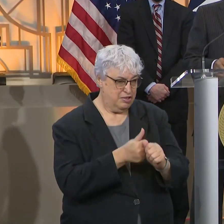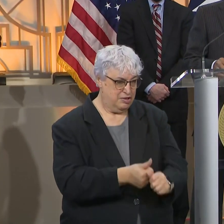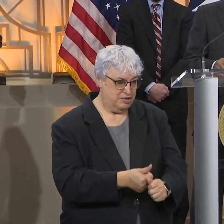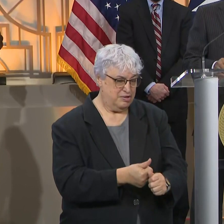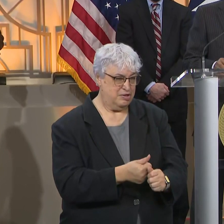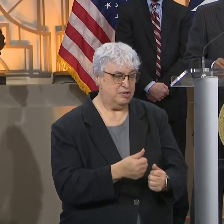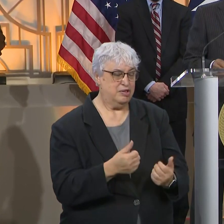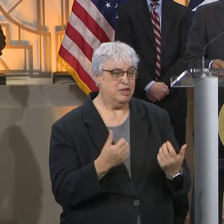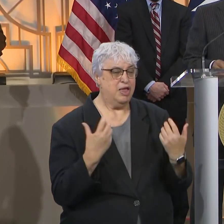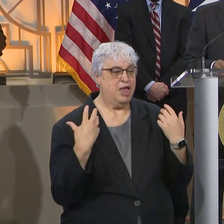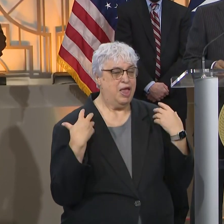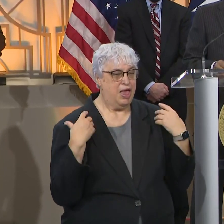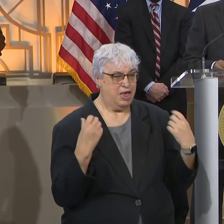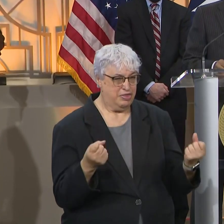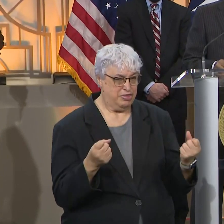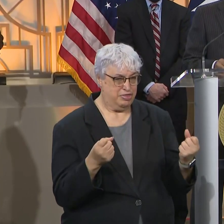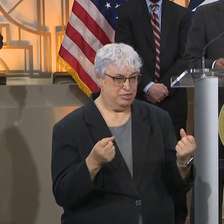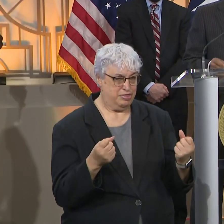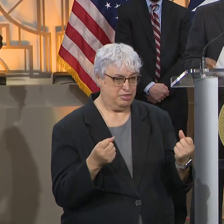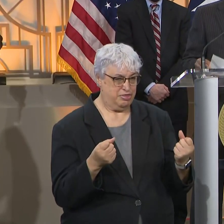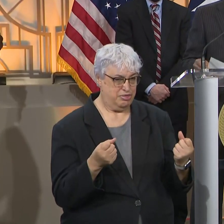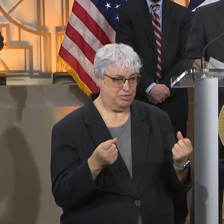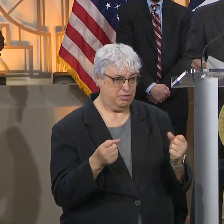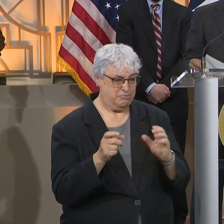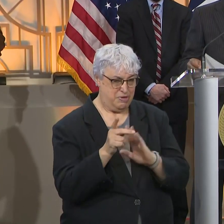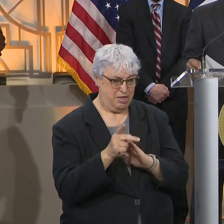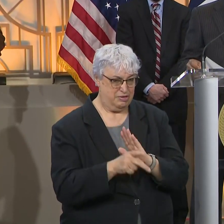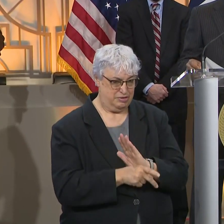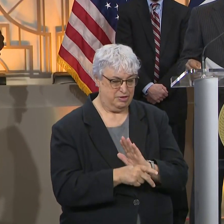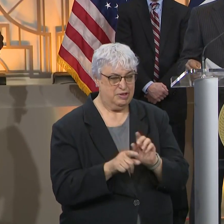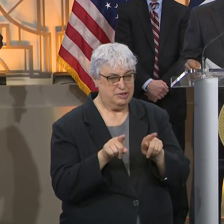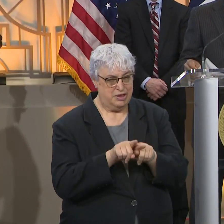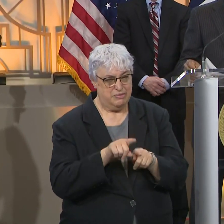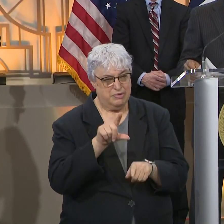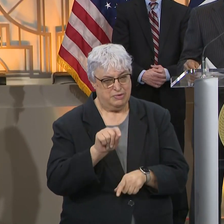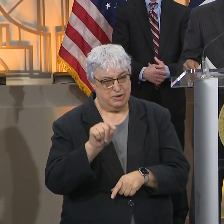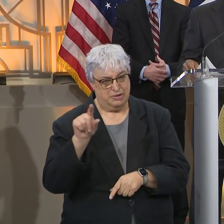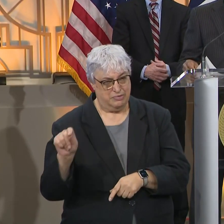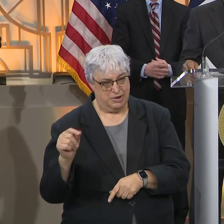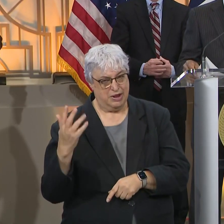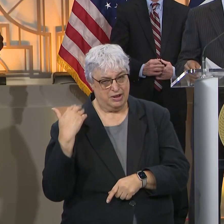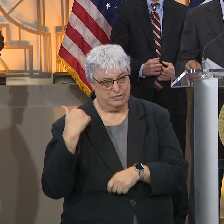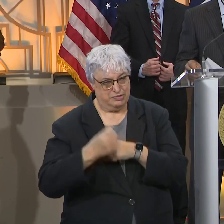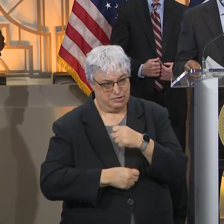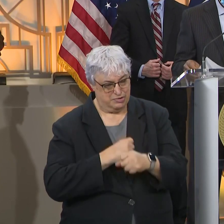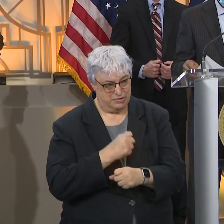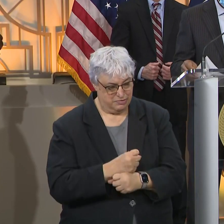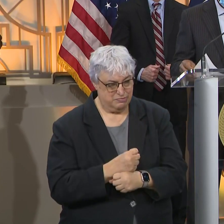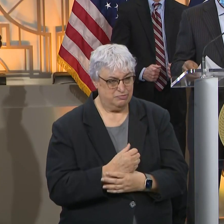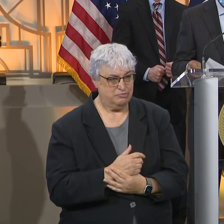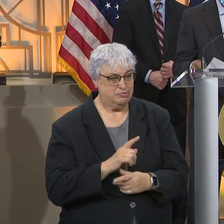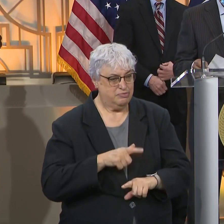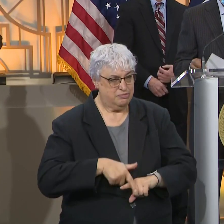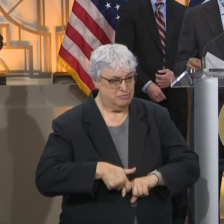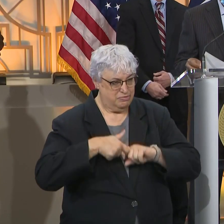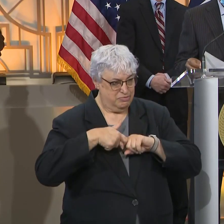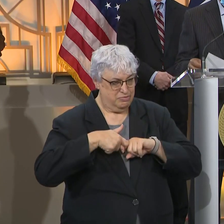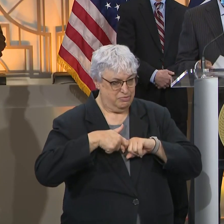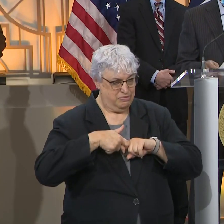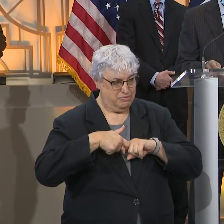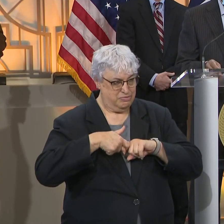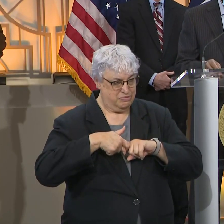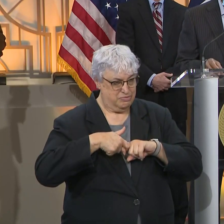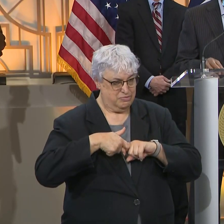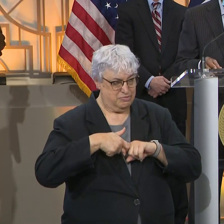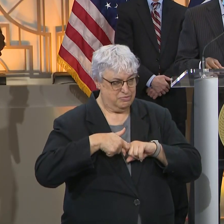protocols that we talked about in 2020. Now let me pause first. Let me